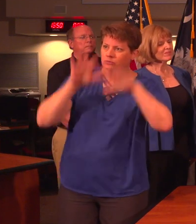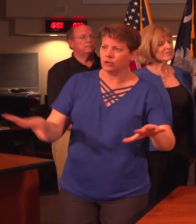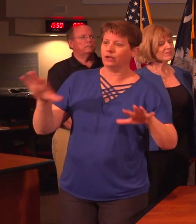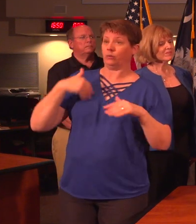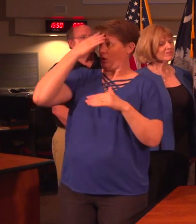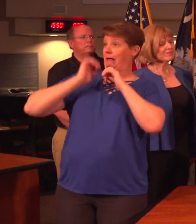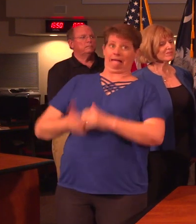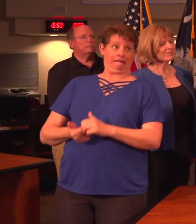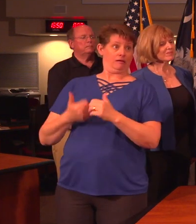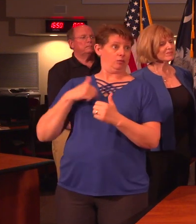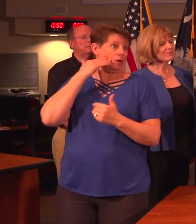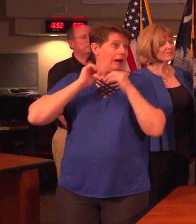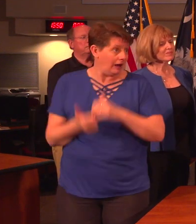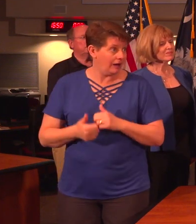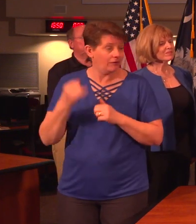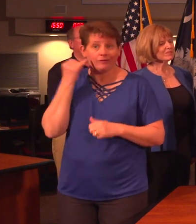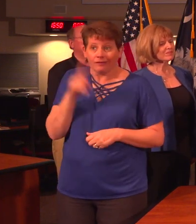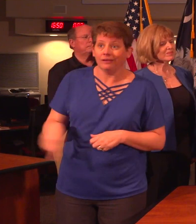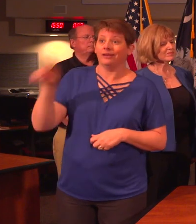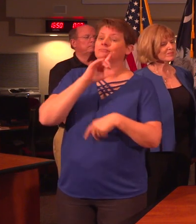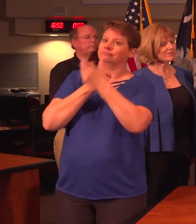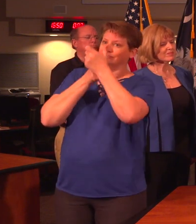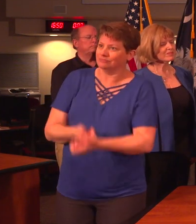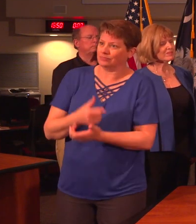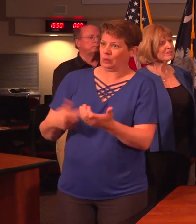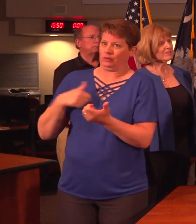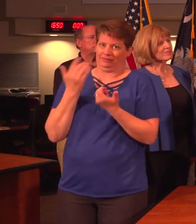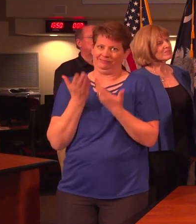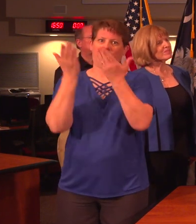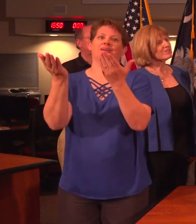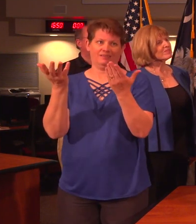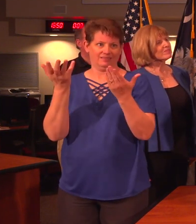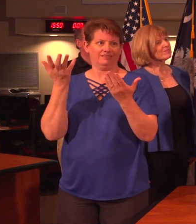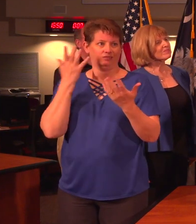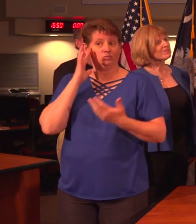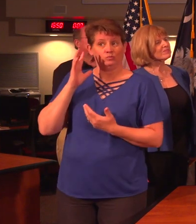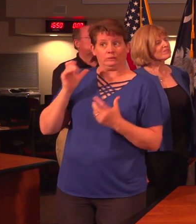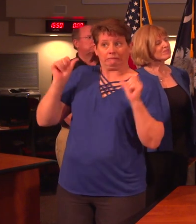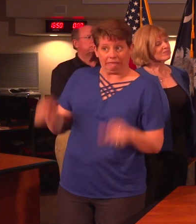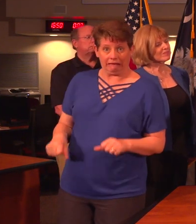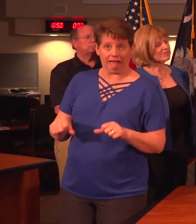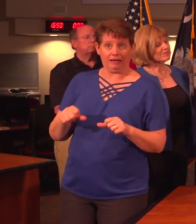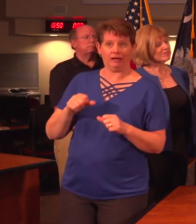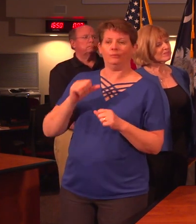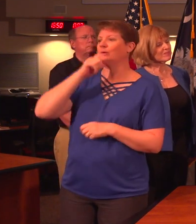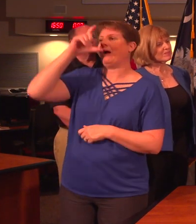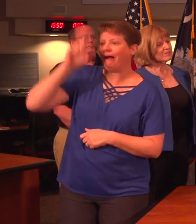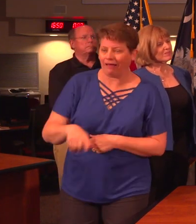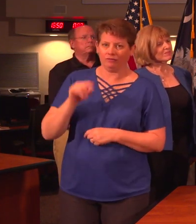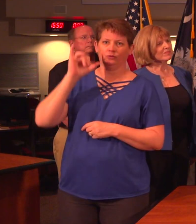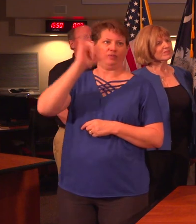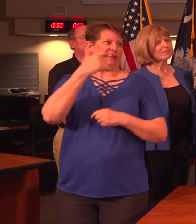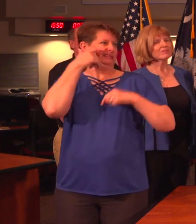how to do it and if we all do the things that have been recommended, we ought to be able to do that without ever having to reach the